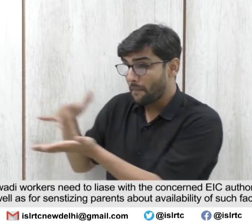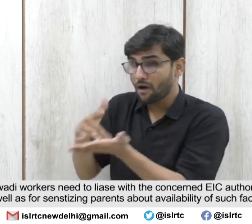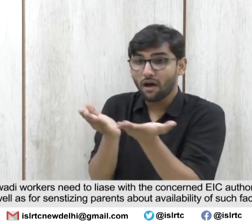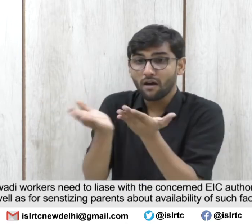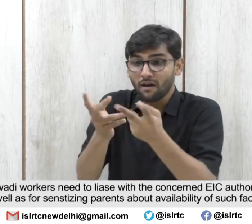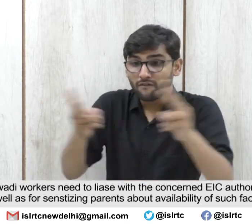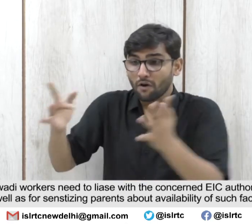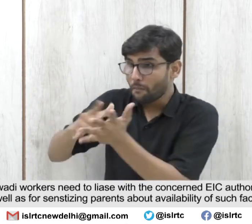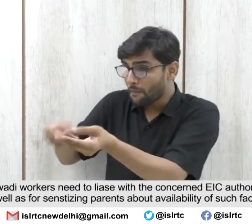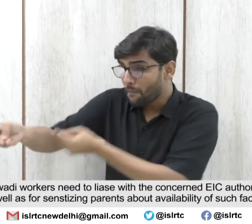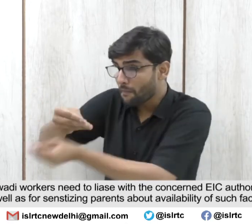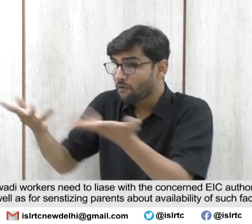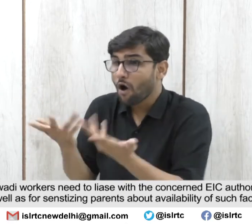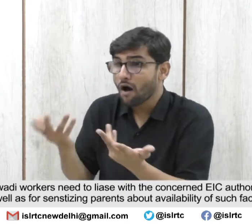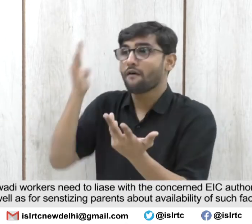such facilities in the vicinity.